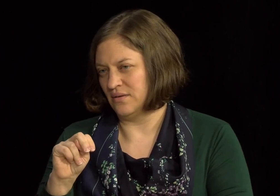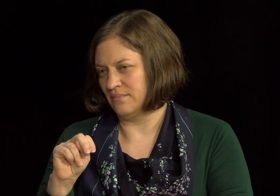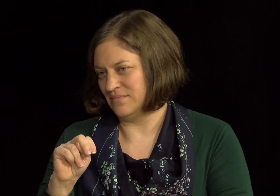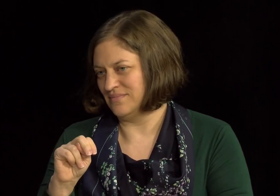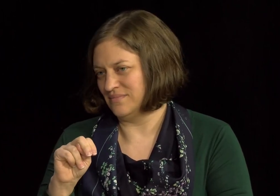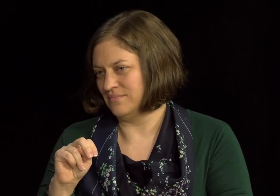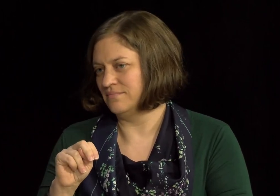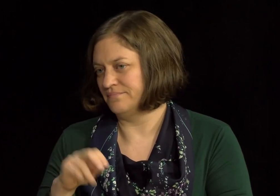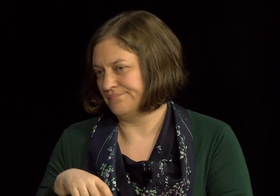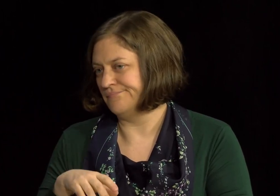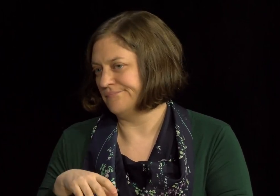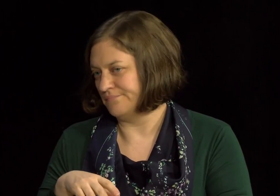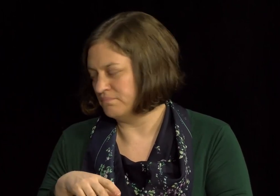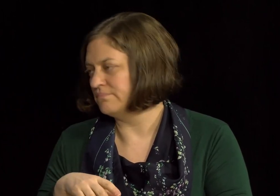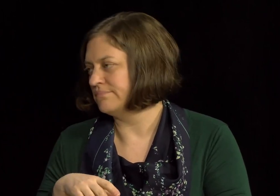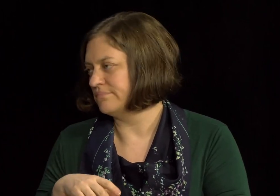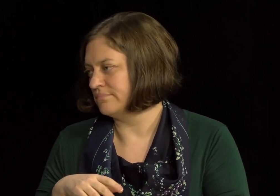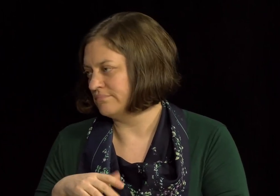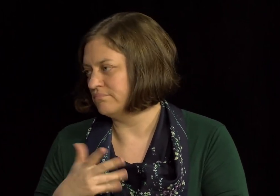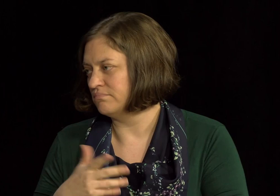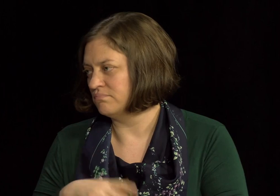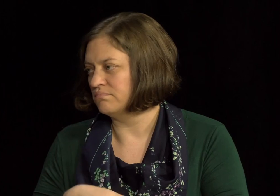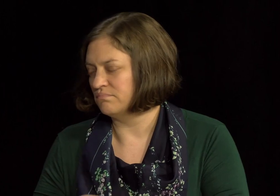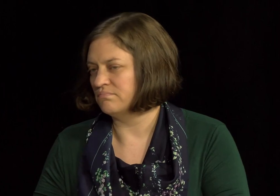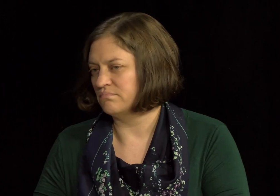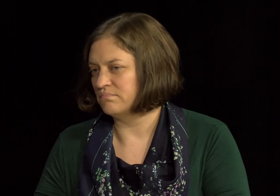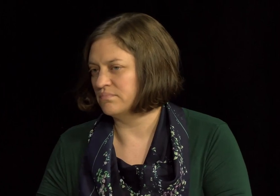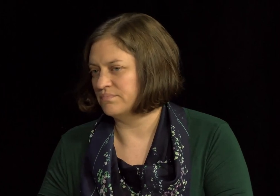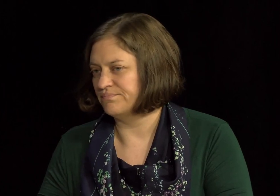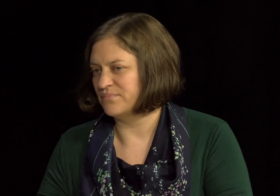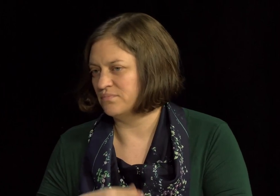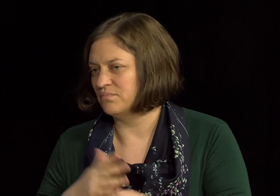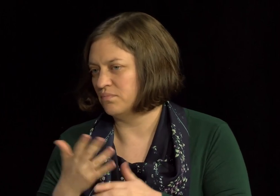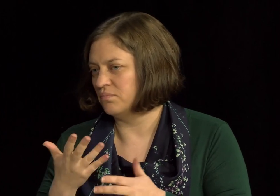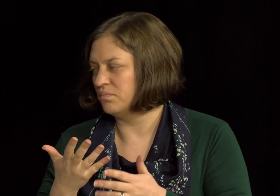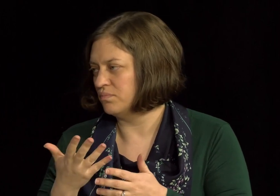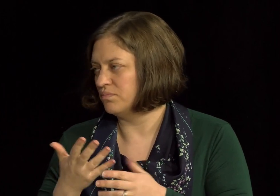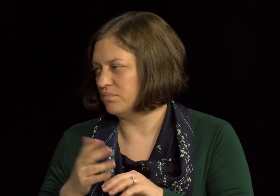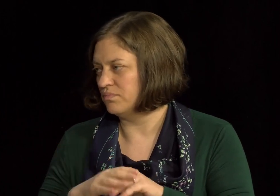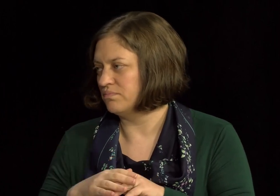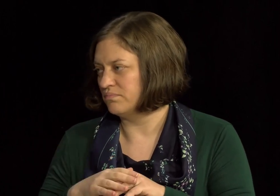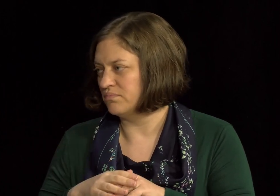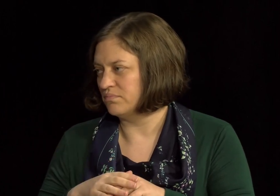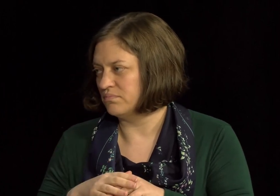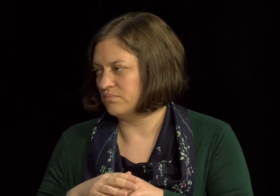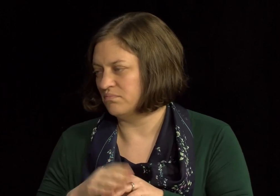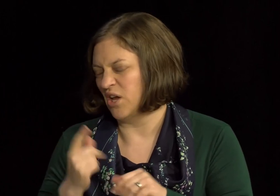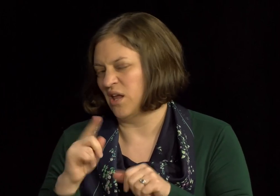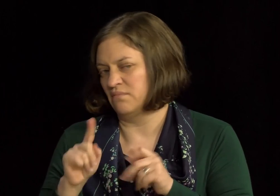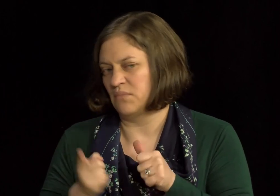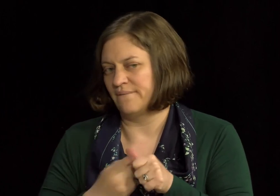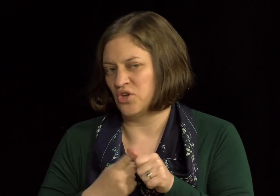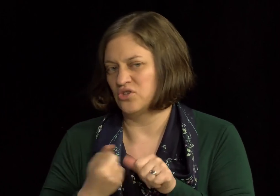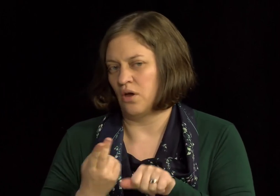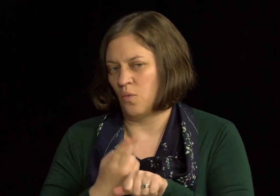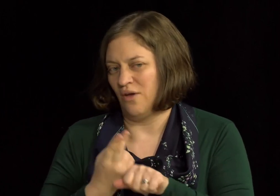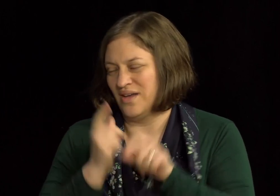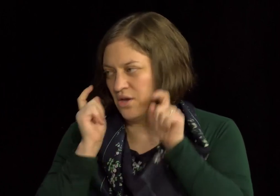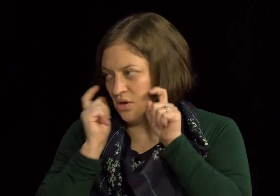Gentamicin was an antibiotic that was given at the time. So, that was probably the immediate proximal cause. Okay. And,